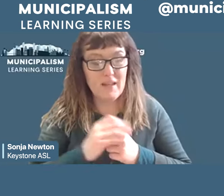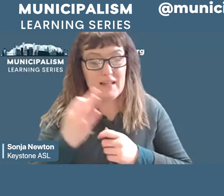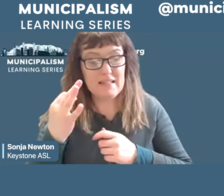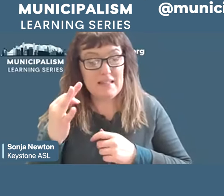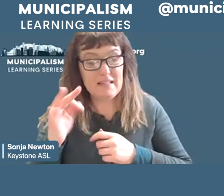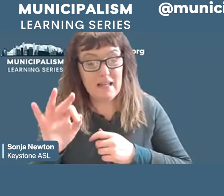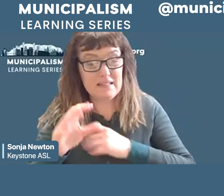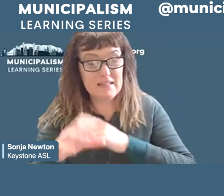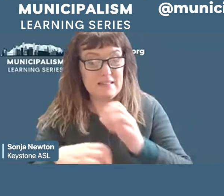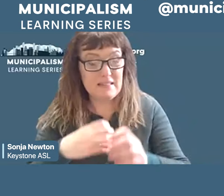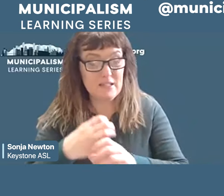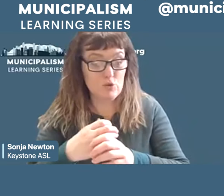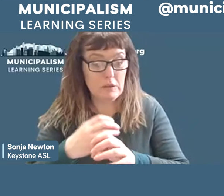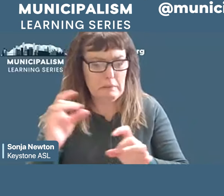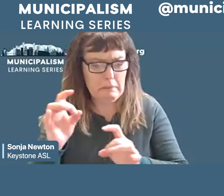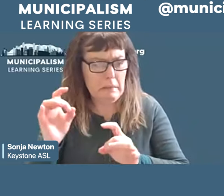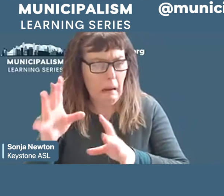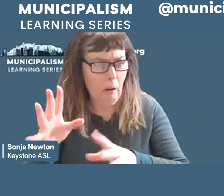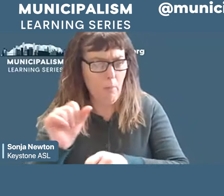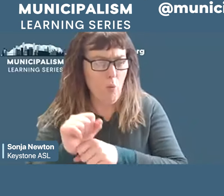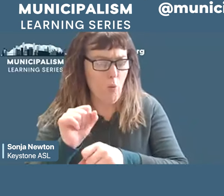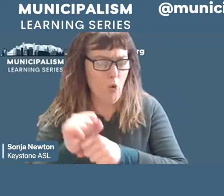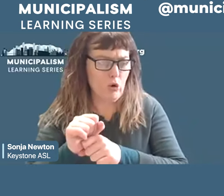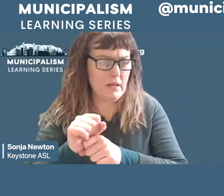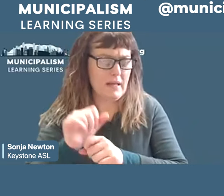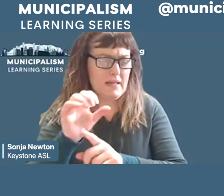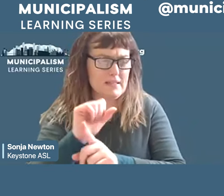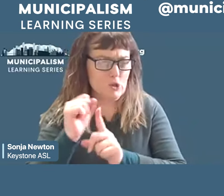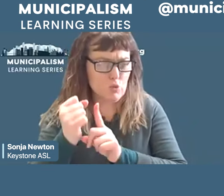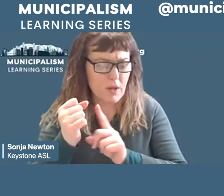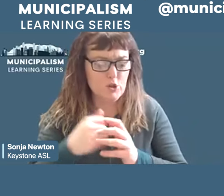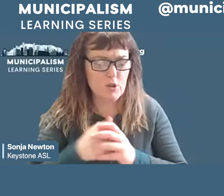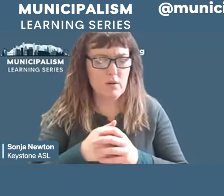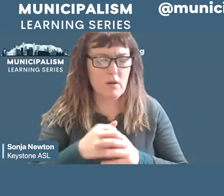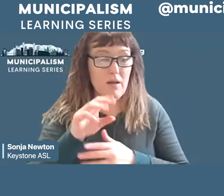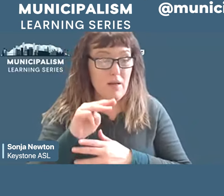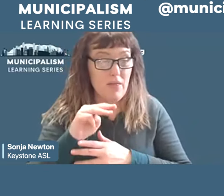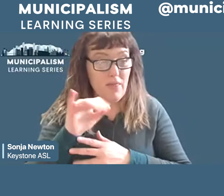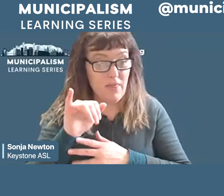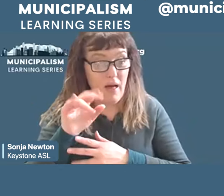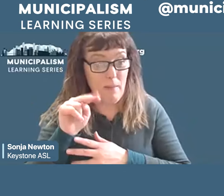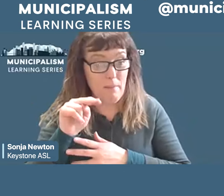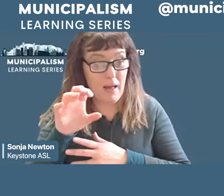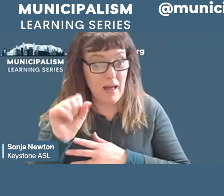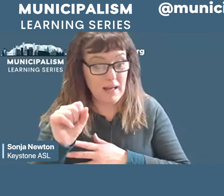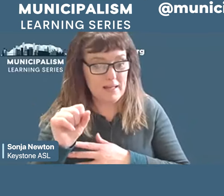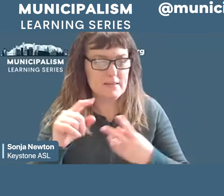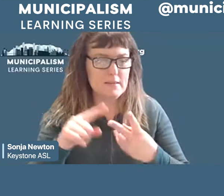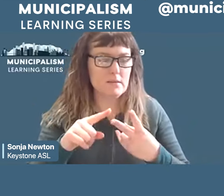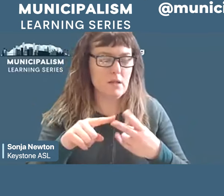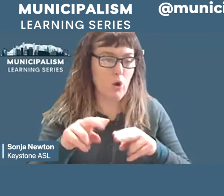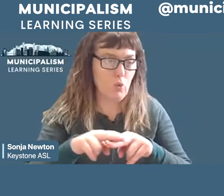conditions at the workplace, in mines, on the railroads, and the docks, in manufacturing and construction